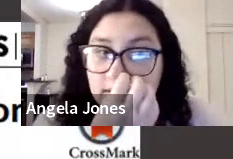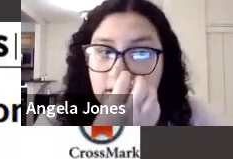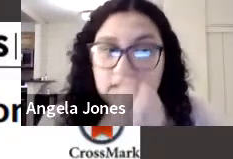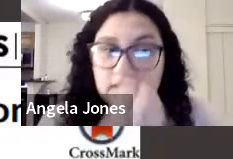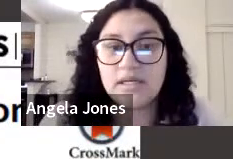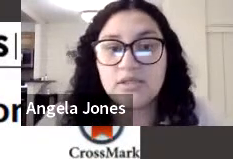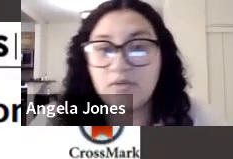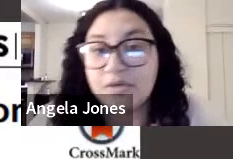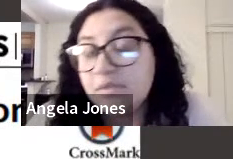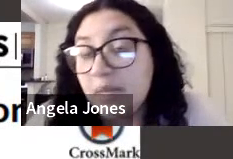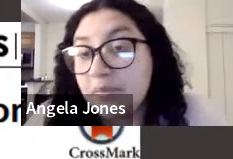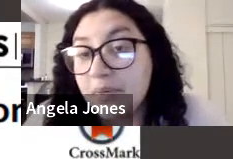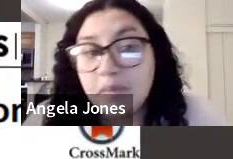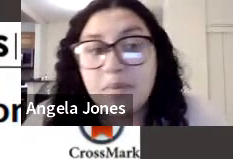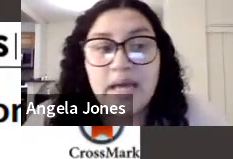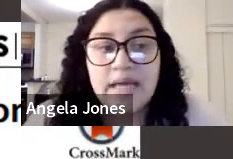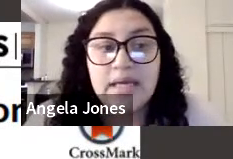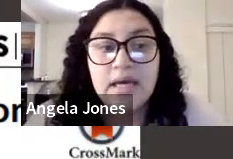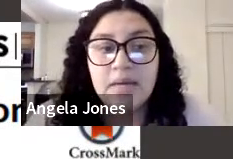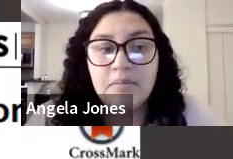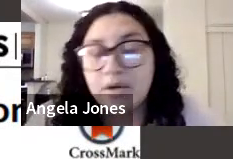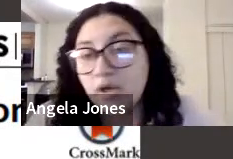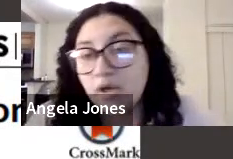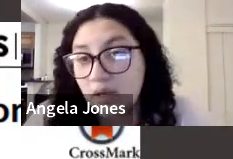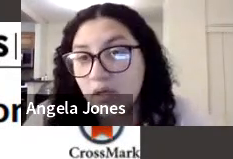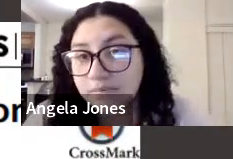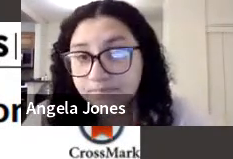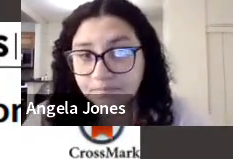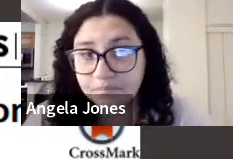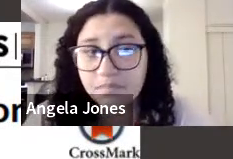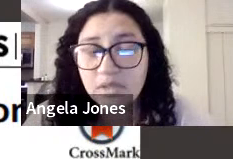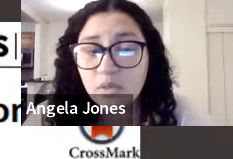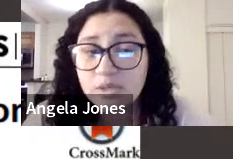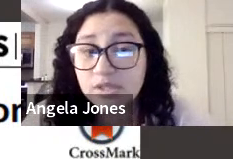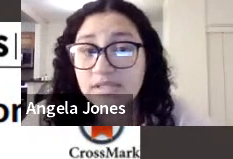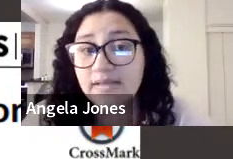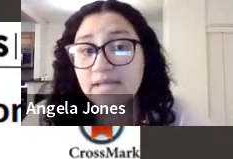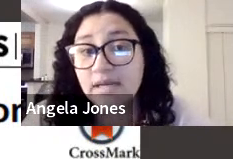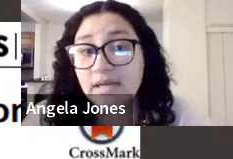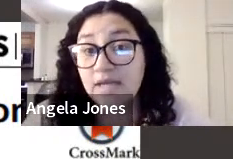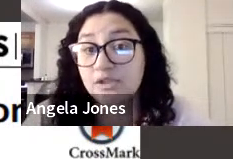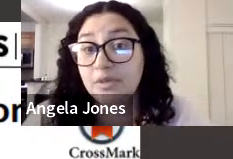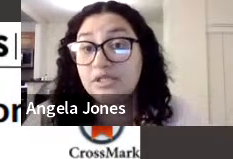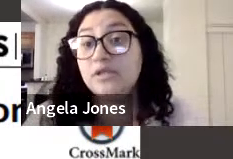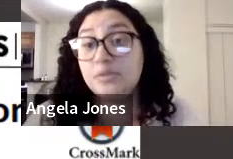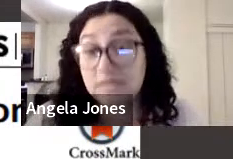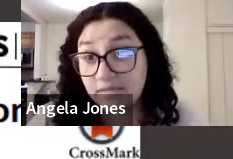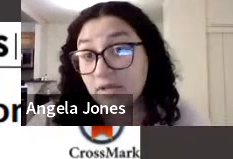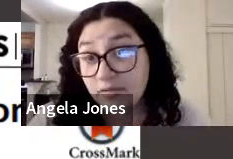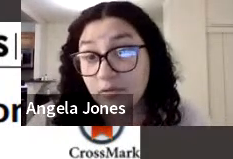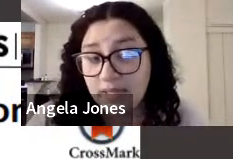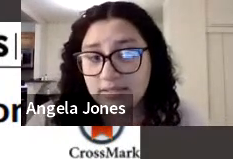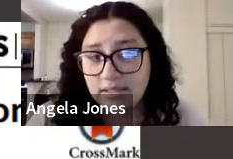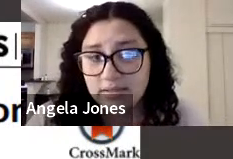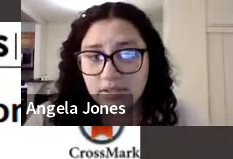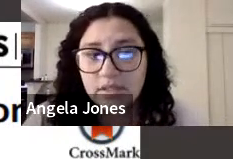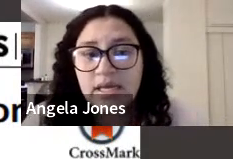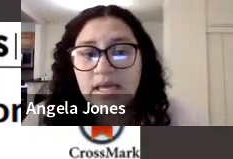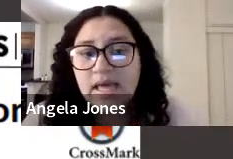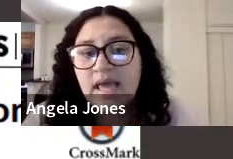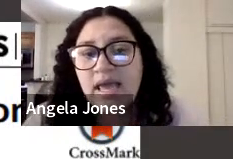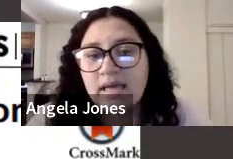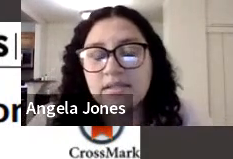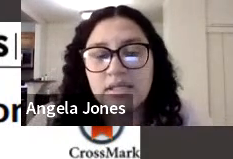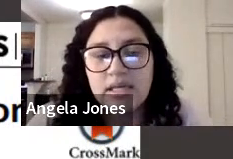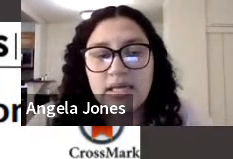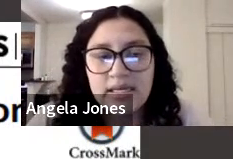And that is a 2014 paper by, uh, Monaco et al. Which looks at the dynamic energy budget specifically for pie disaster.